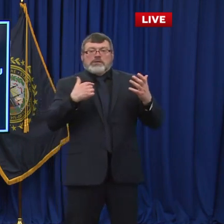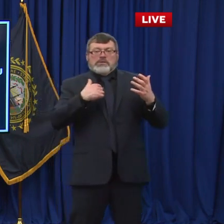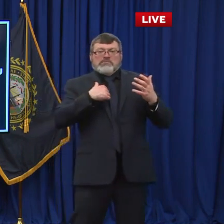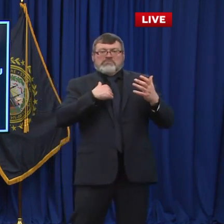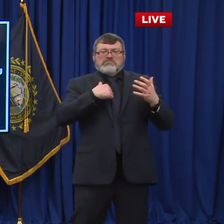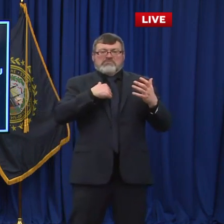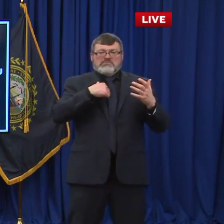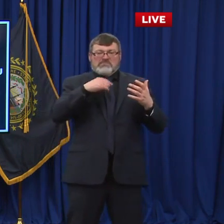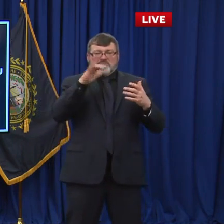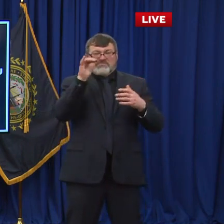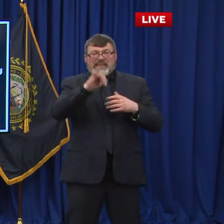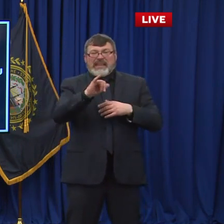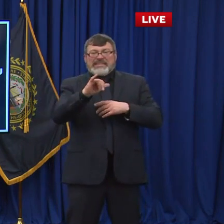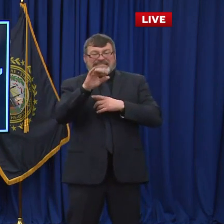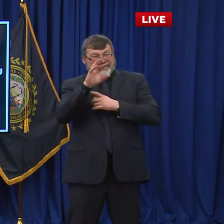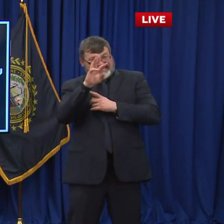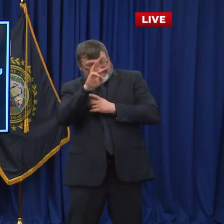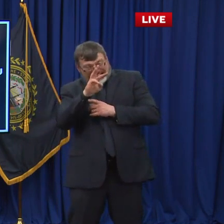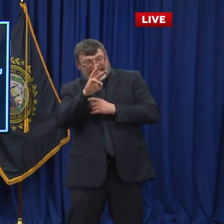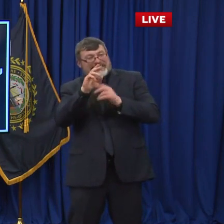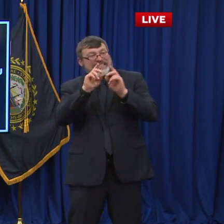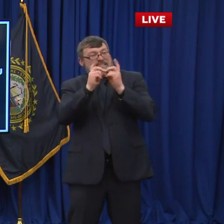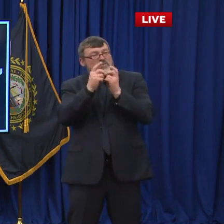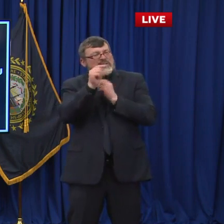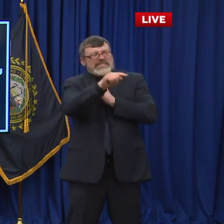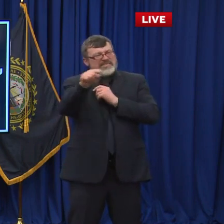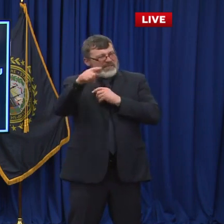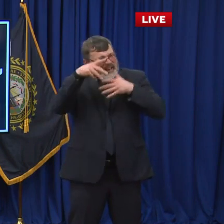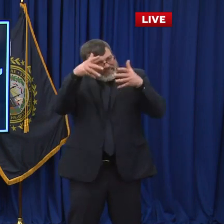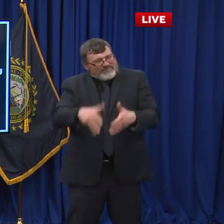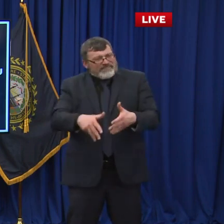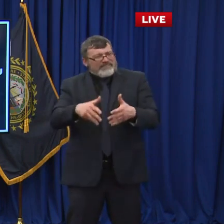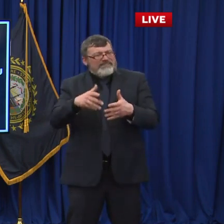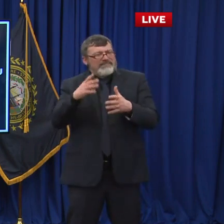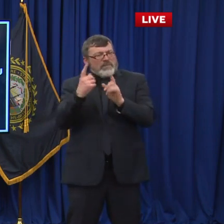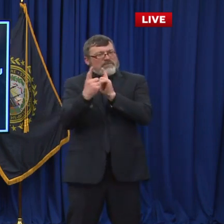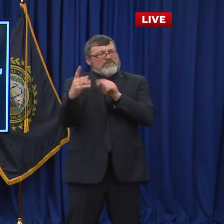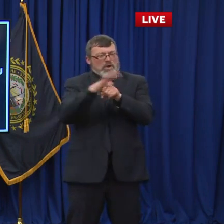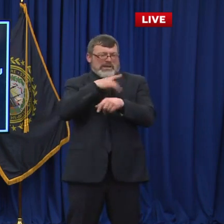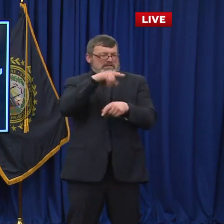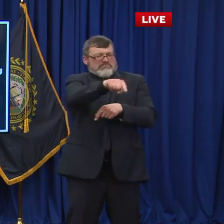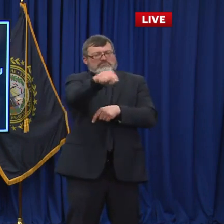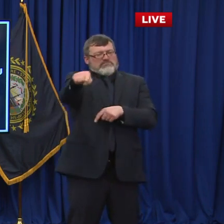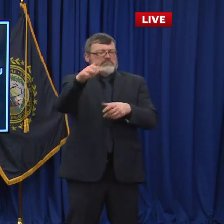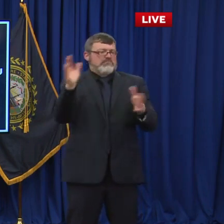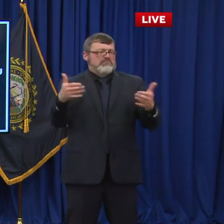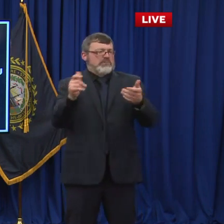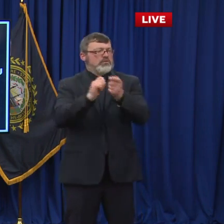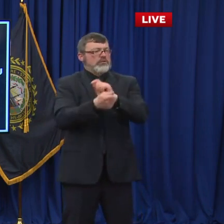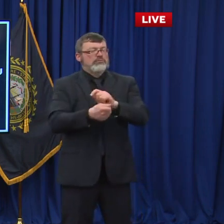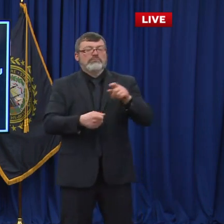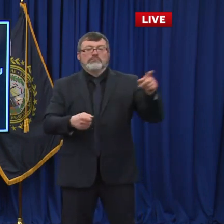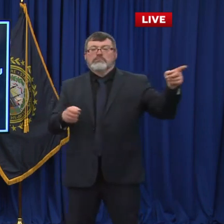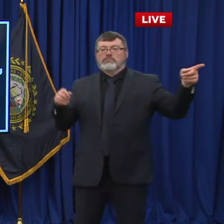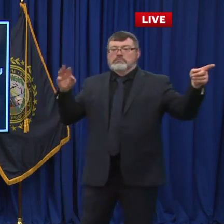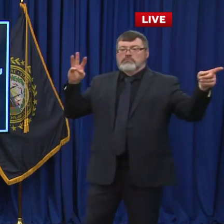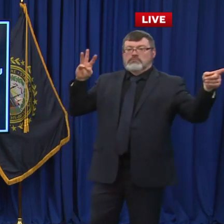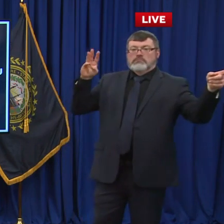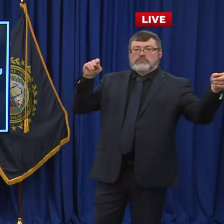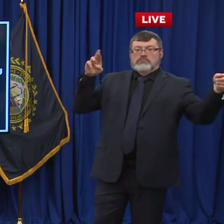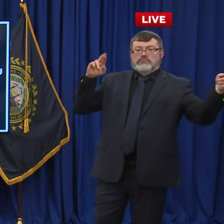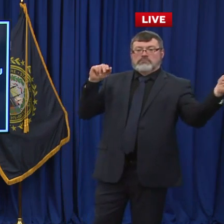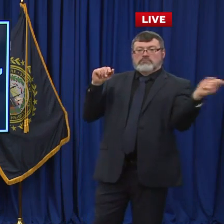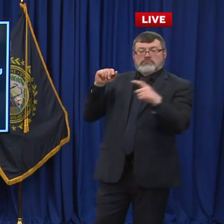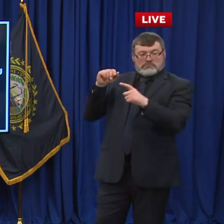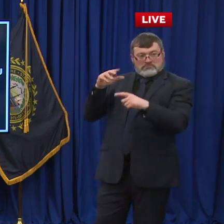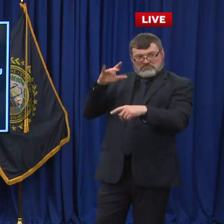are not open, at least in some fashion. So yeah, how I know some of this is contingent on vaccine supply. How quickly can you get